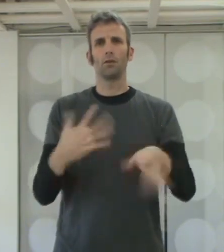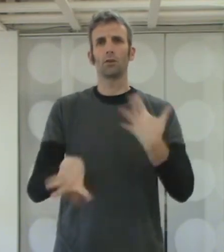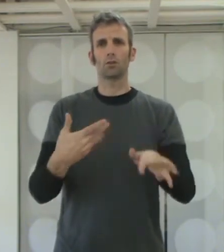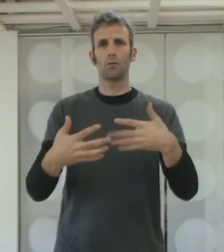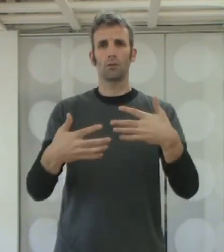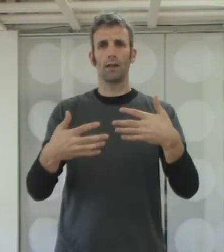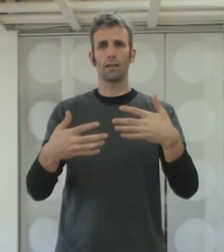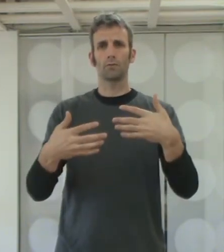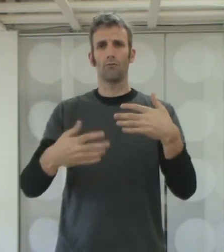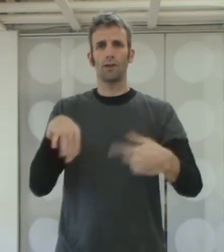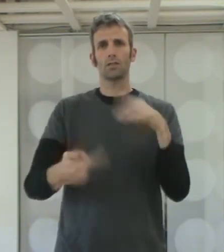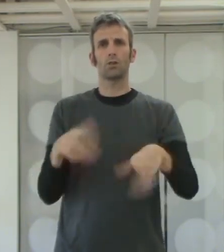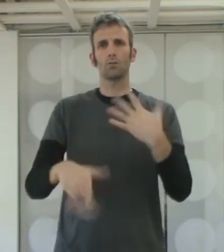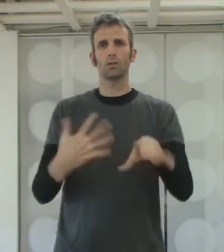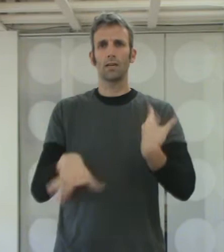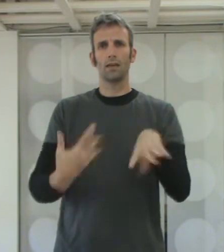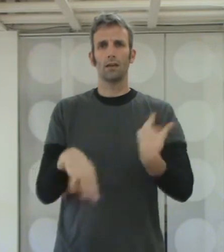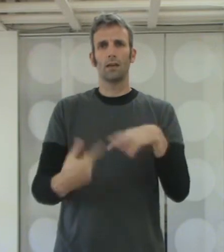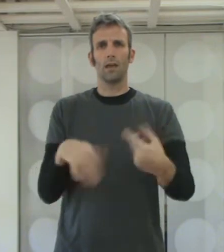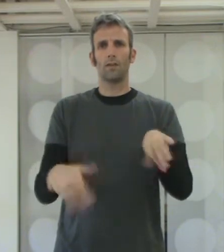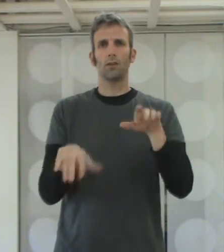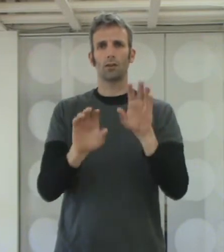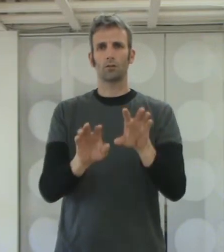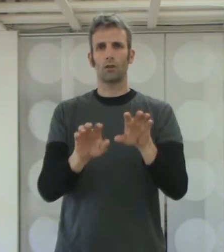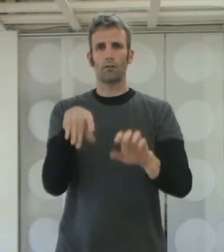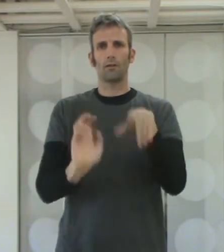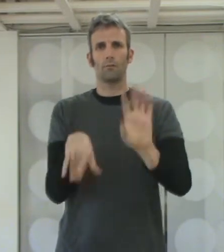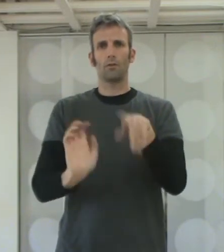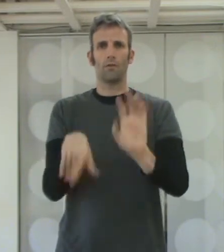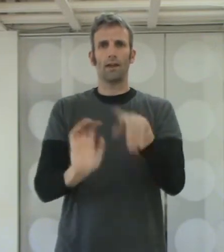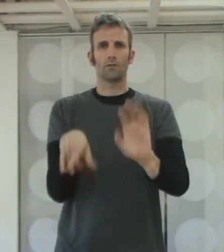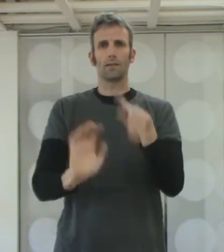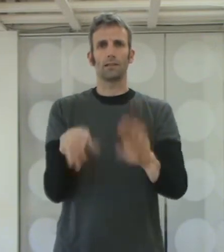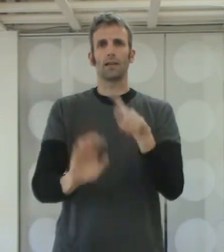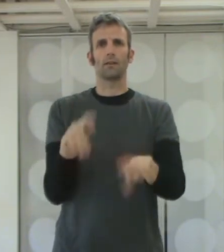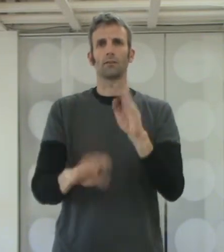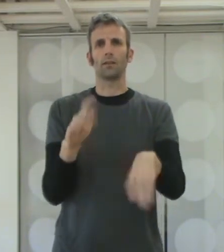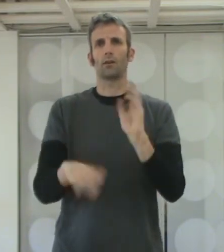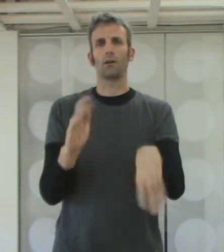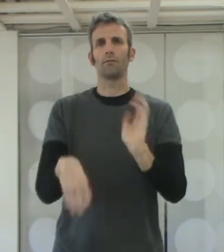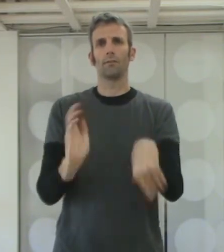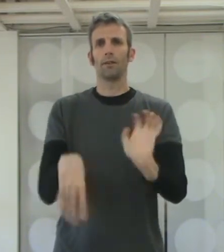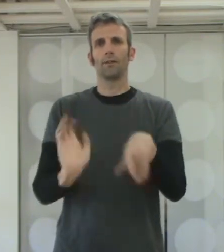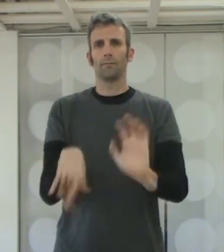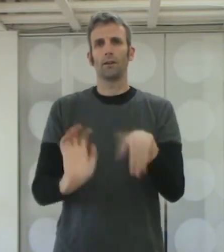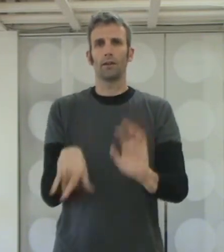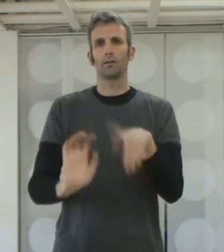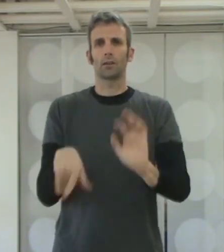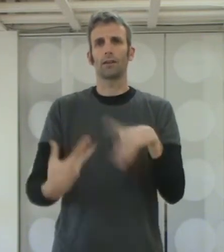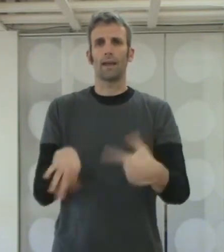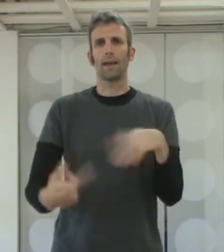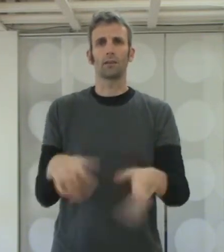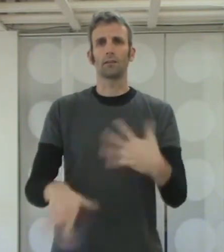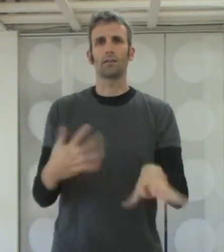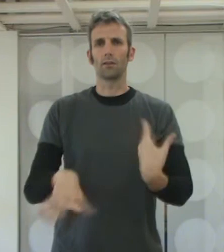You can start with your hands facing you and shake, and then you can start with the hands facing down and shake off. The idea is to let the hands and the